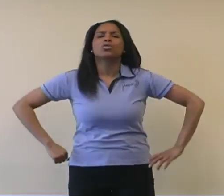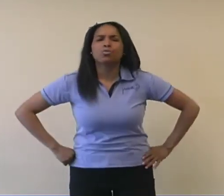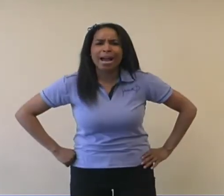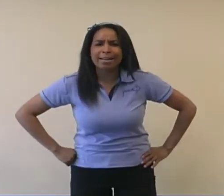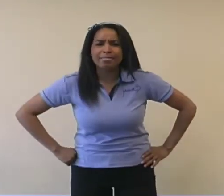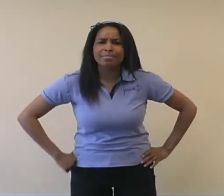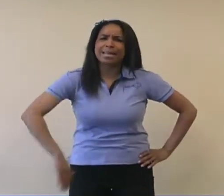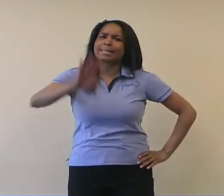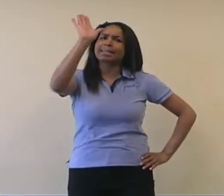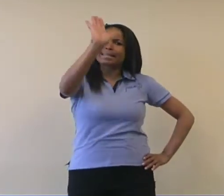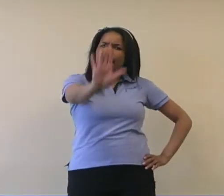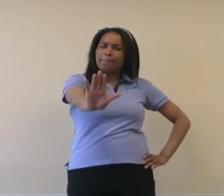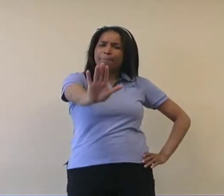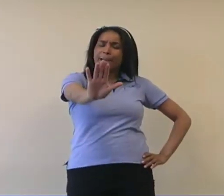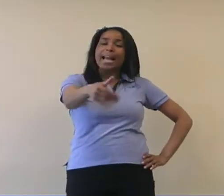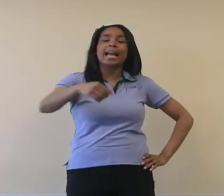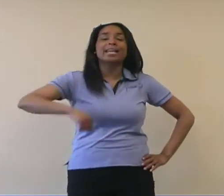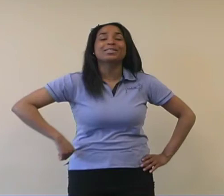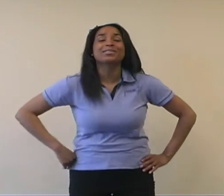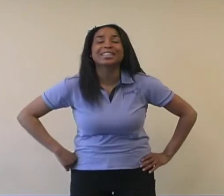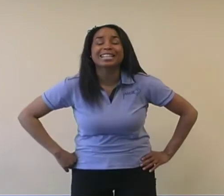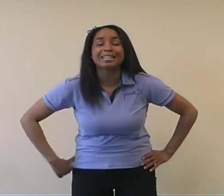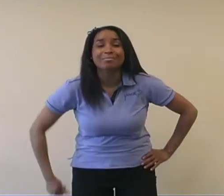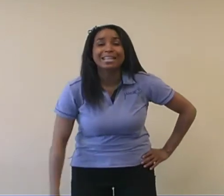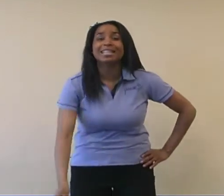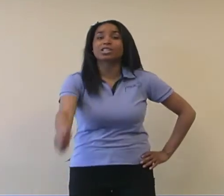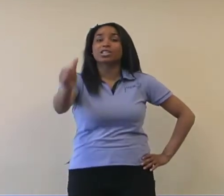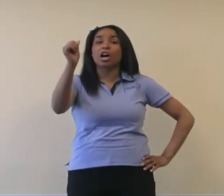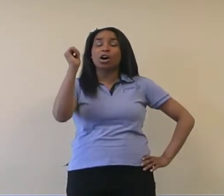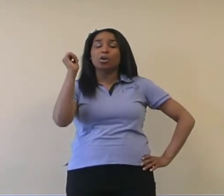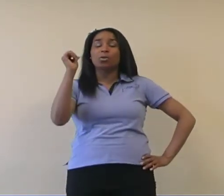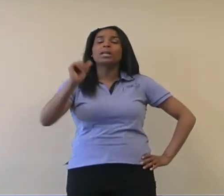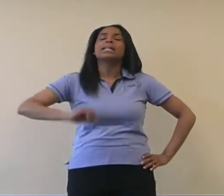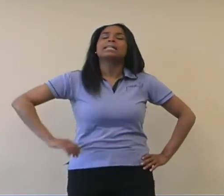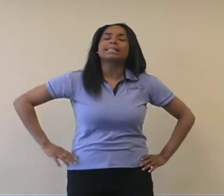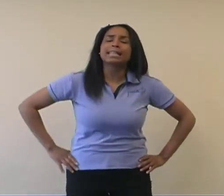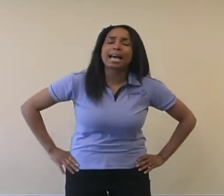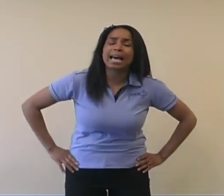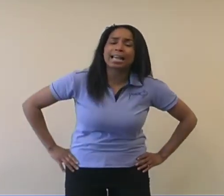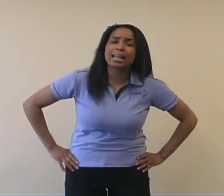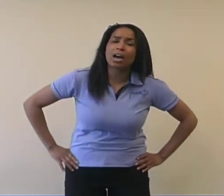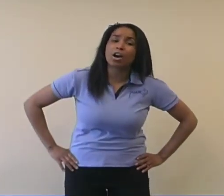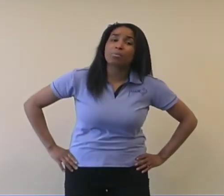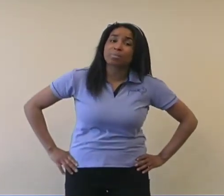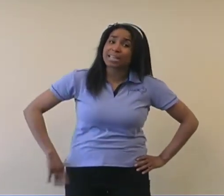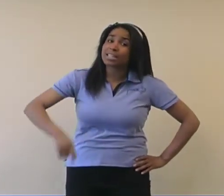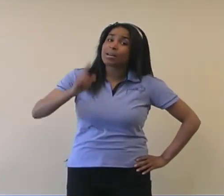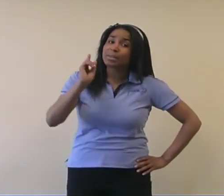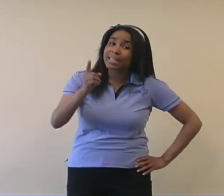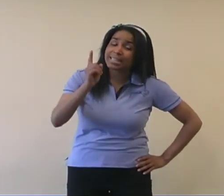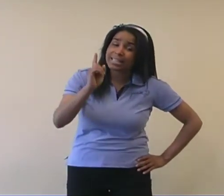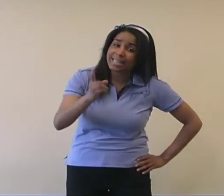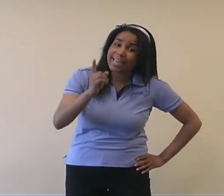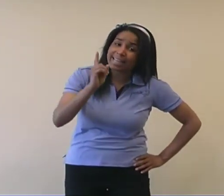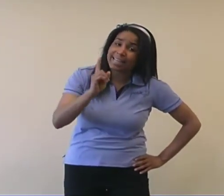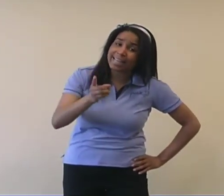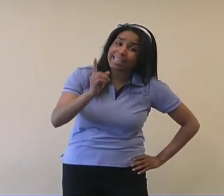right, red means stop and green means go, yellow means please take it